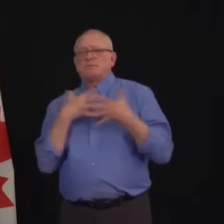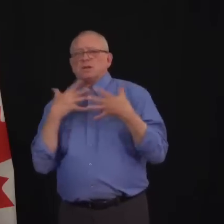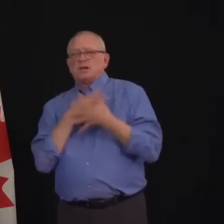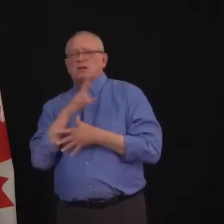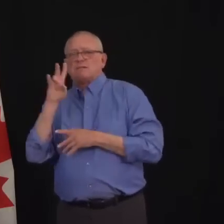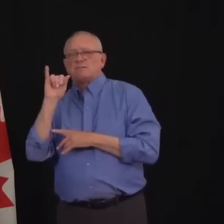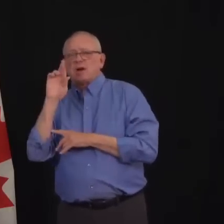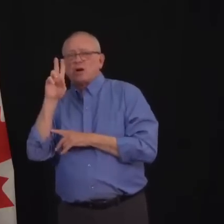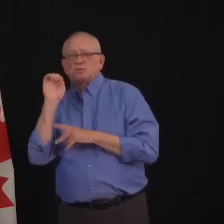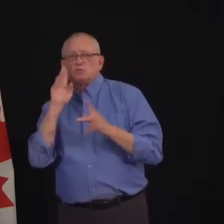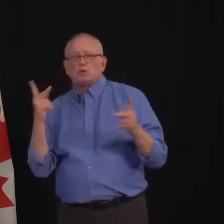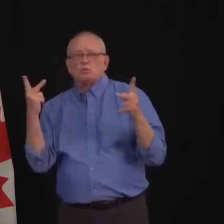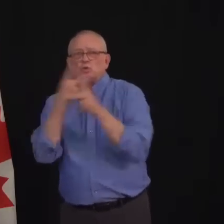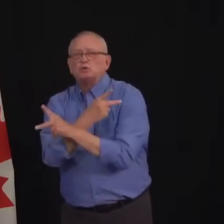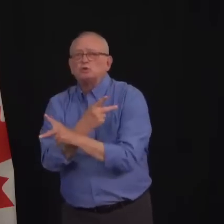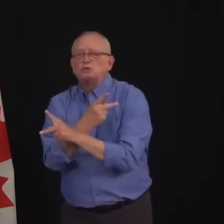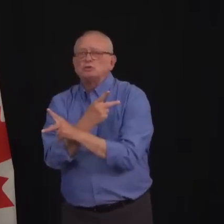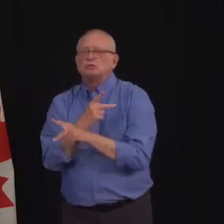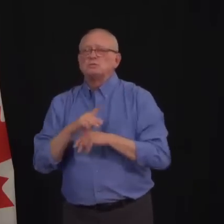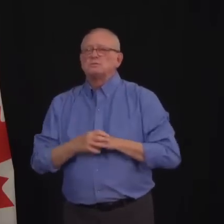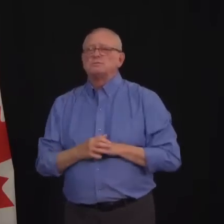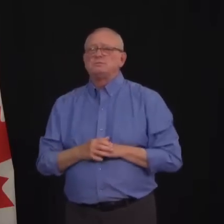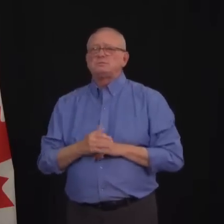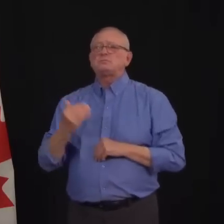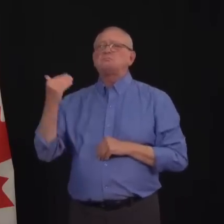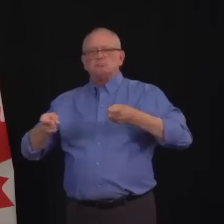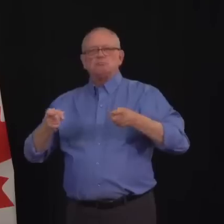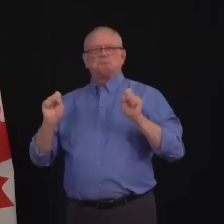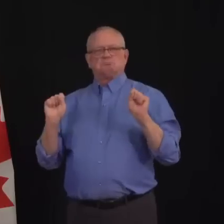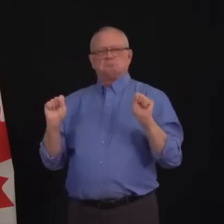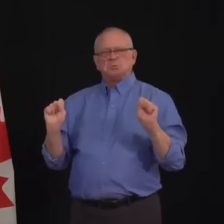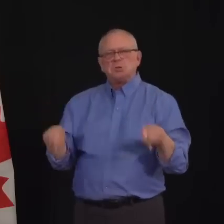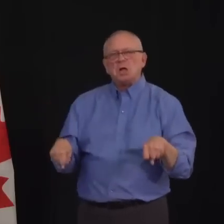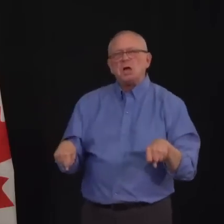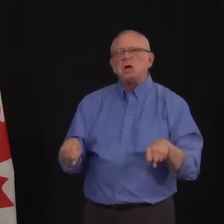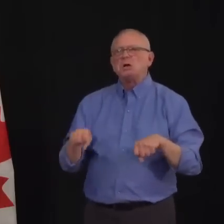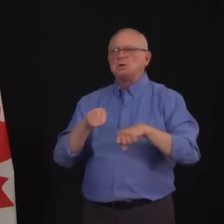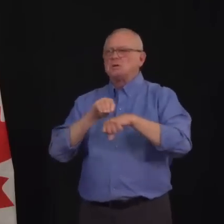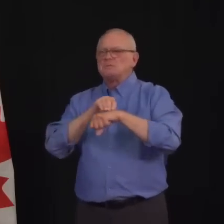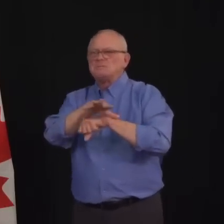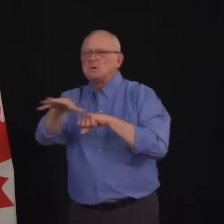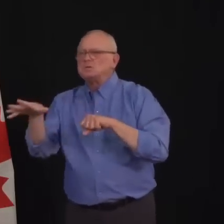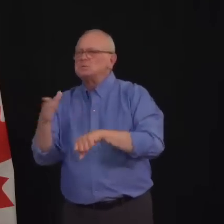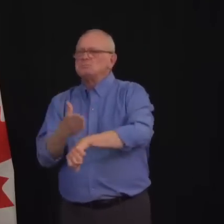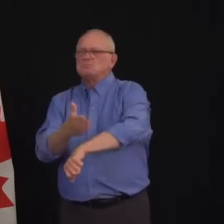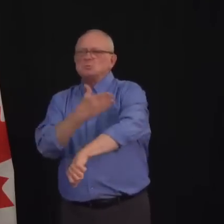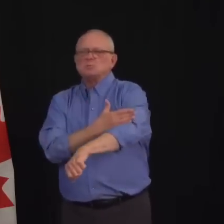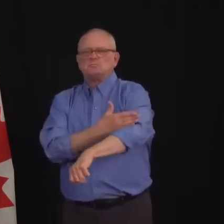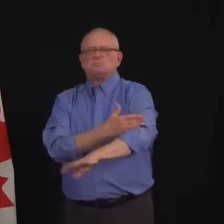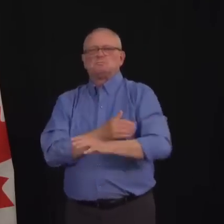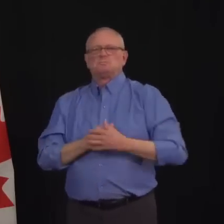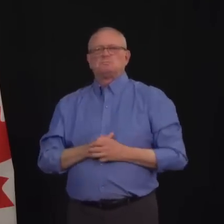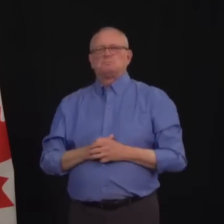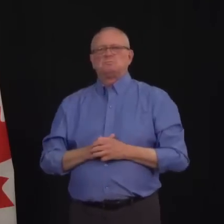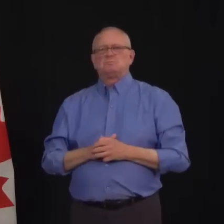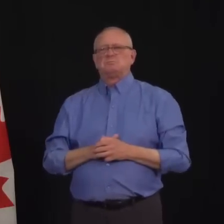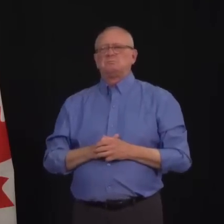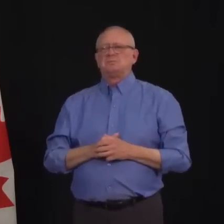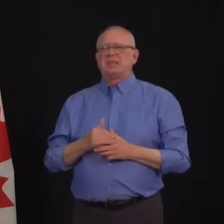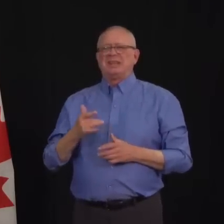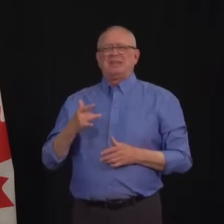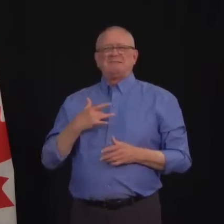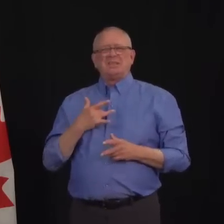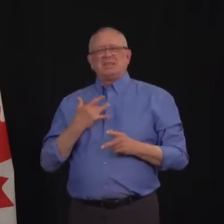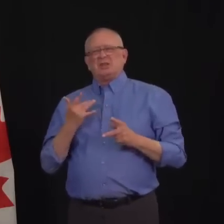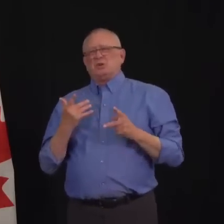many of us are still feeling anxious about the days ahead. I want to reiterate that supports are available. One